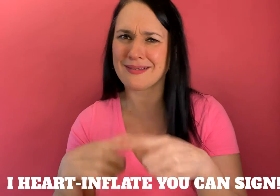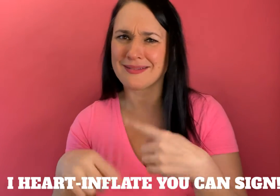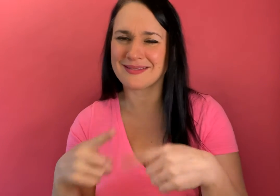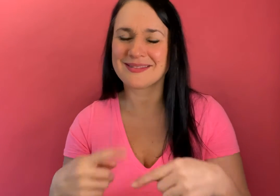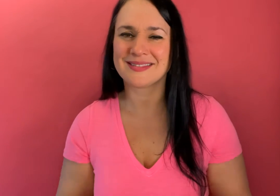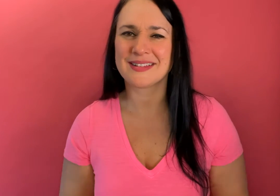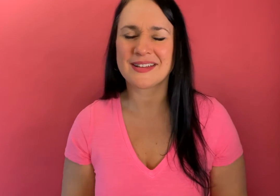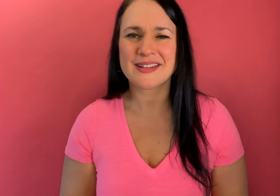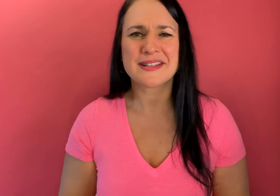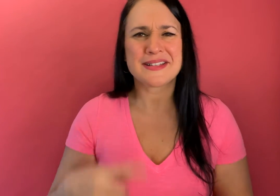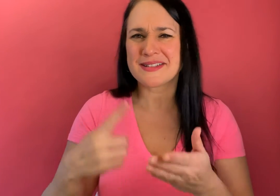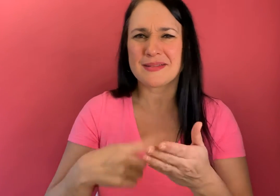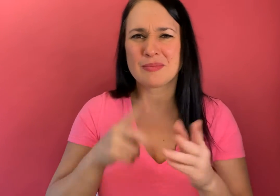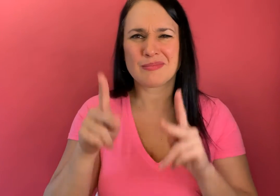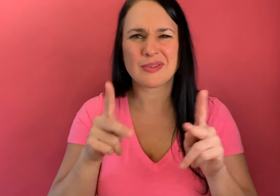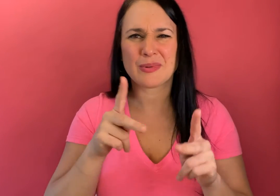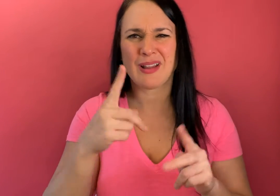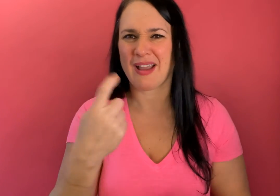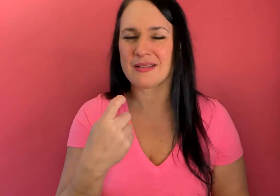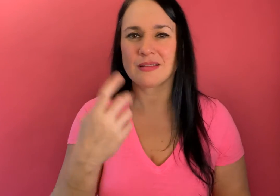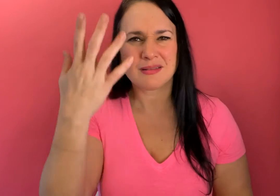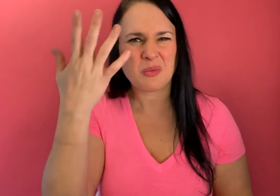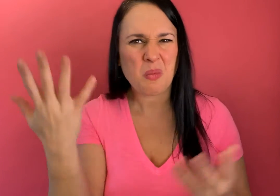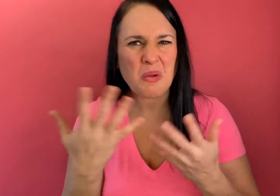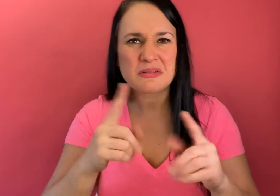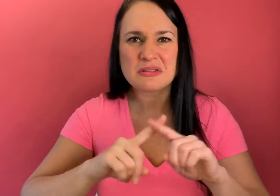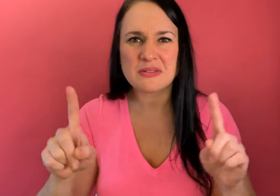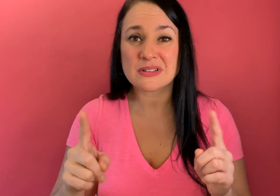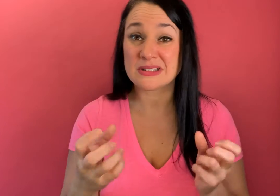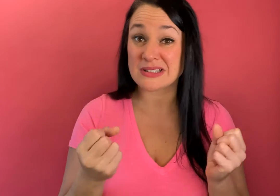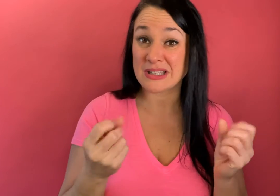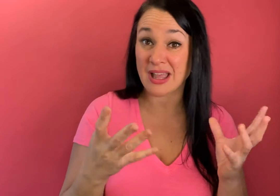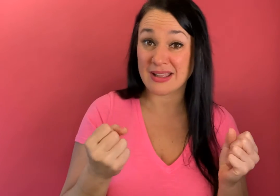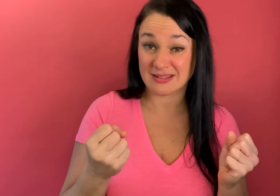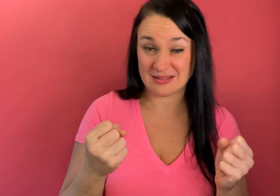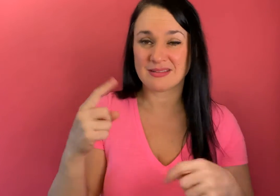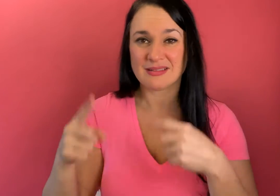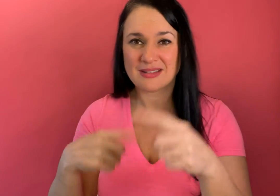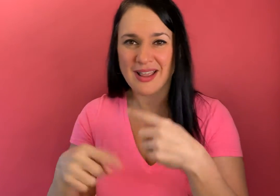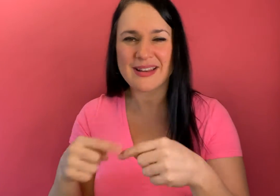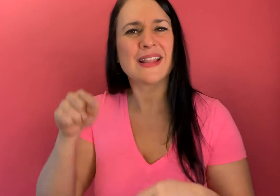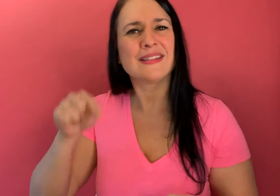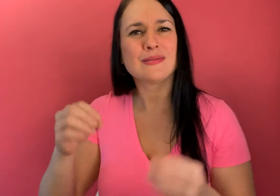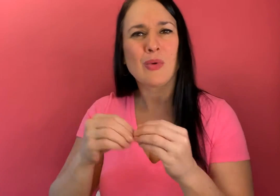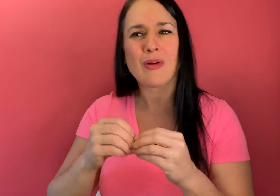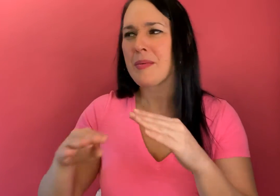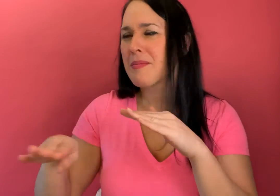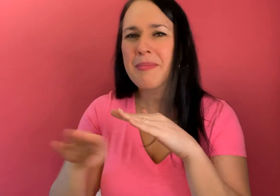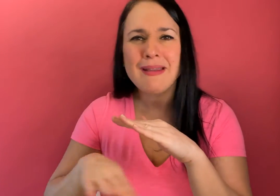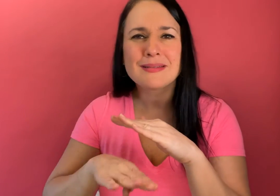or sign now some people ask me what's the difference between signing like this or signing like this this